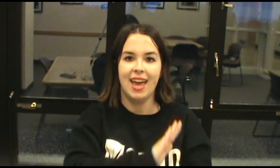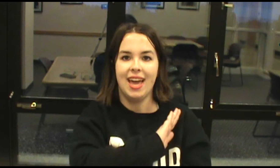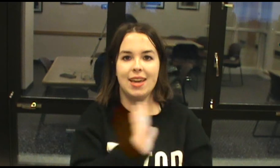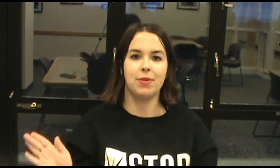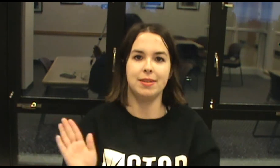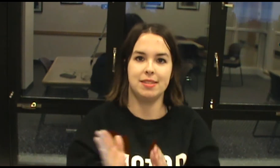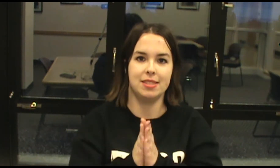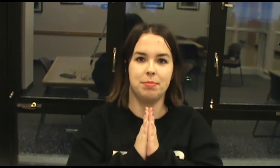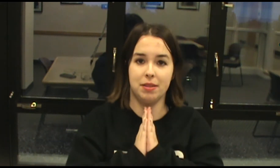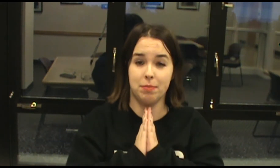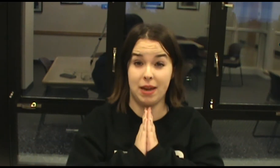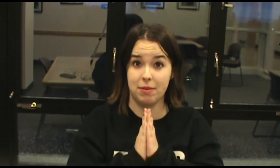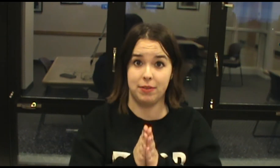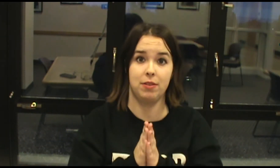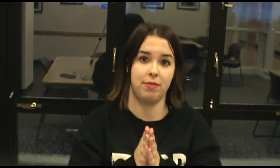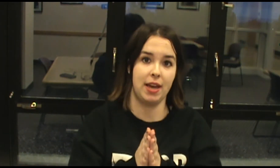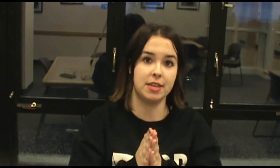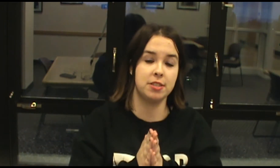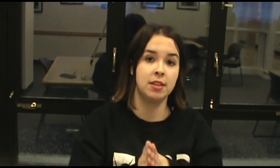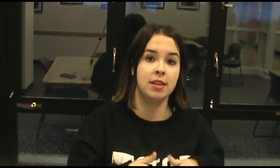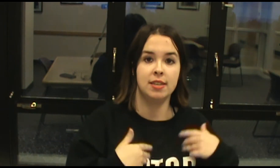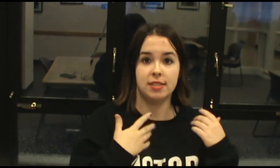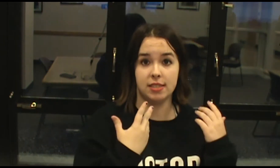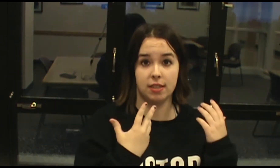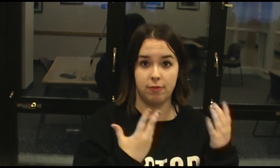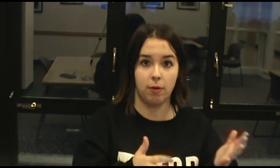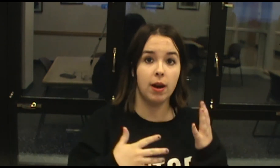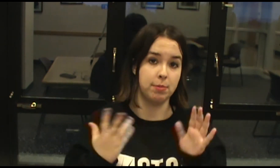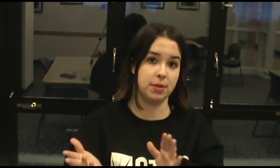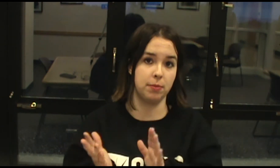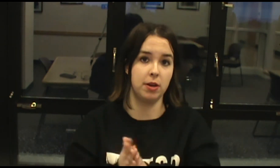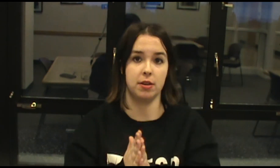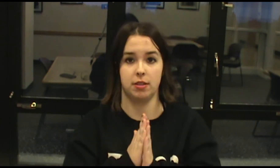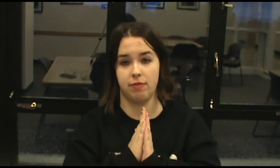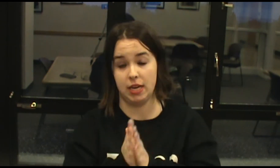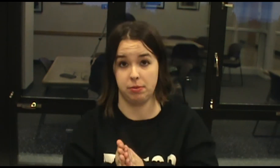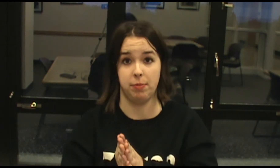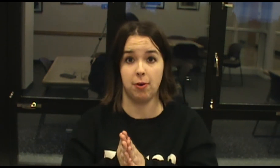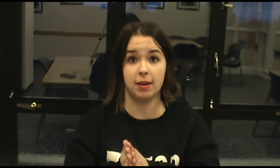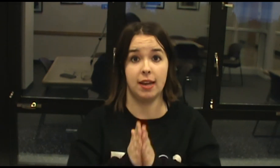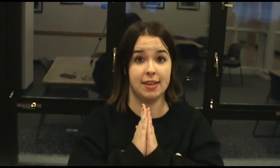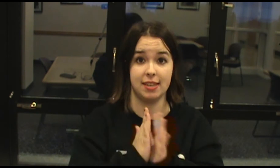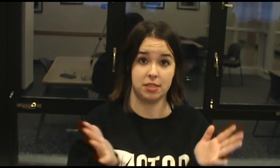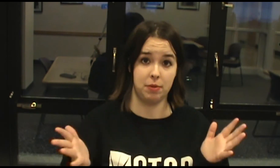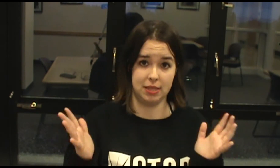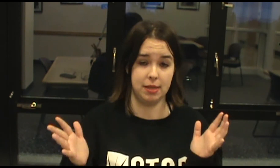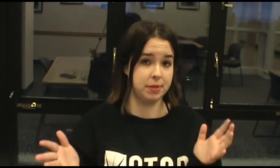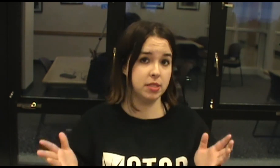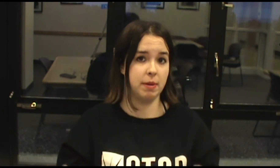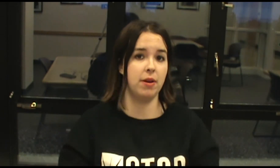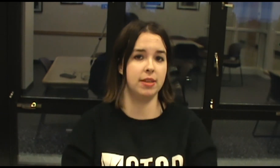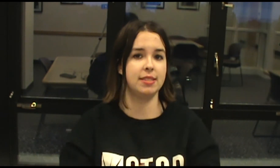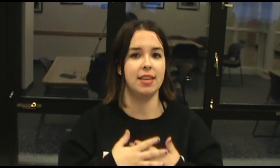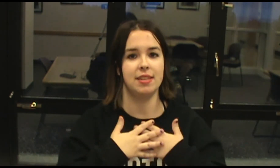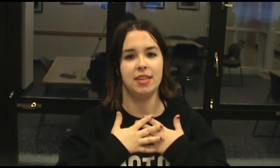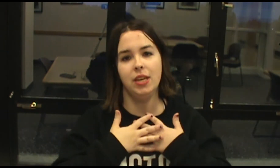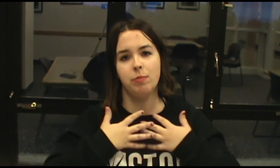Hey everyone, this is my review of The Flash, Season 4, Episode 1, called The Flash Reborn. And essentially what this episode is about is that the team